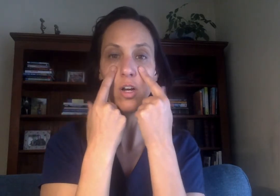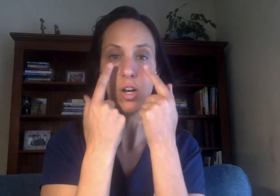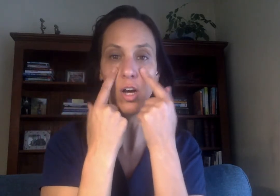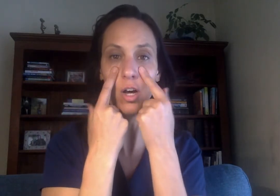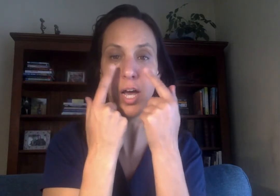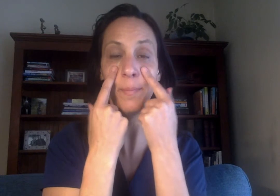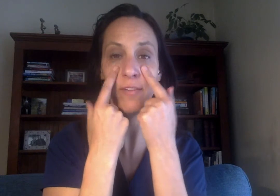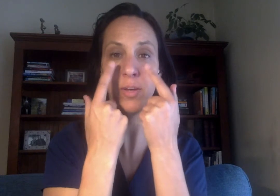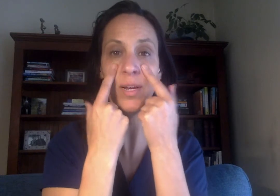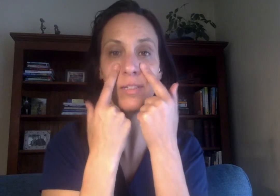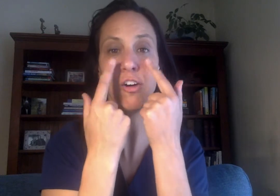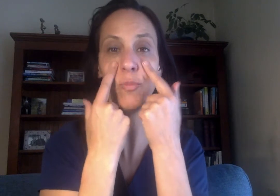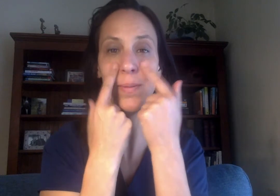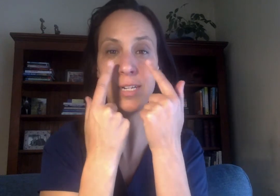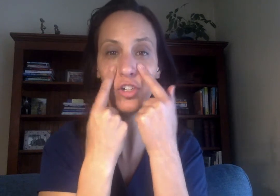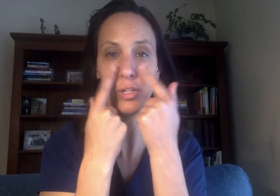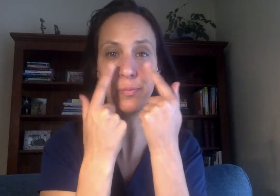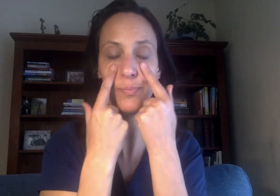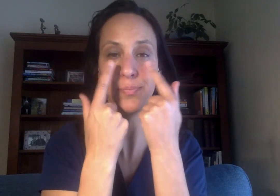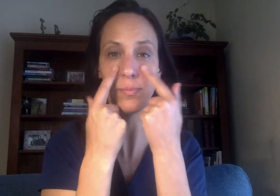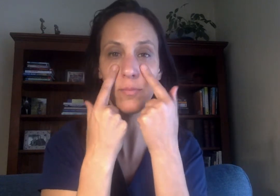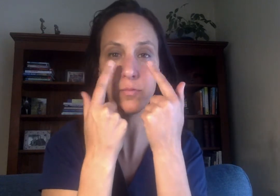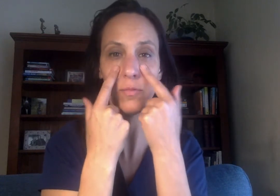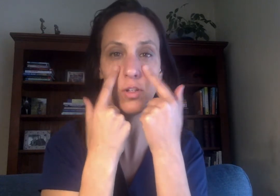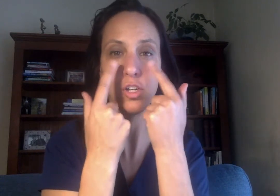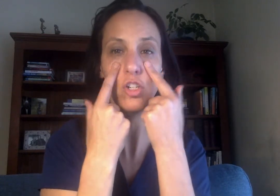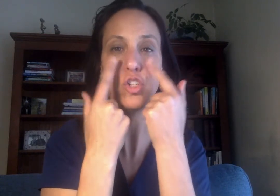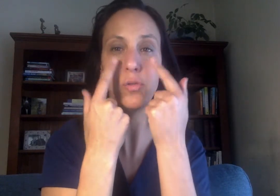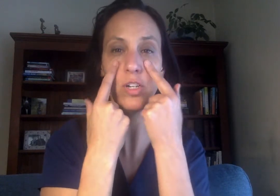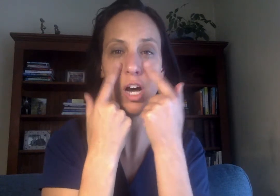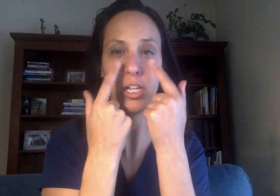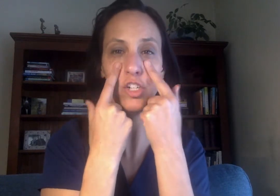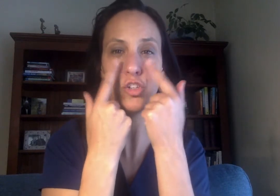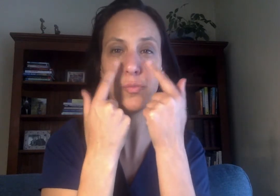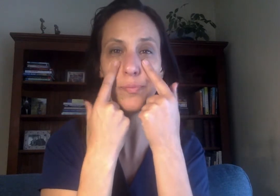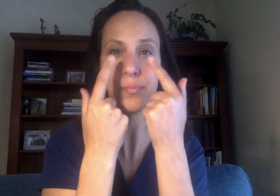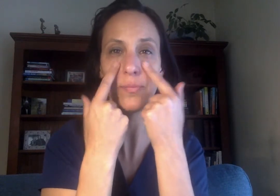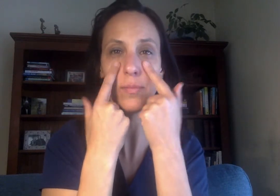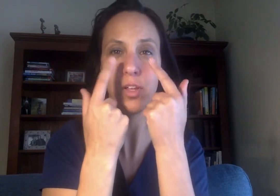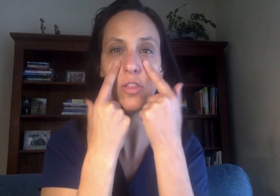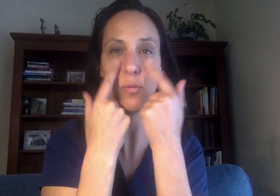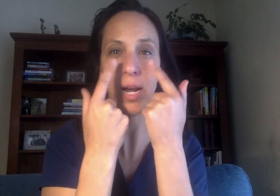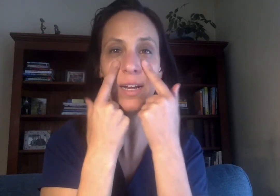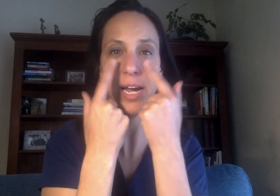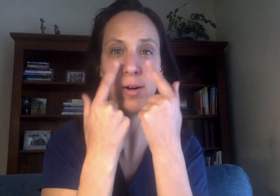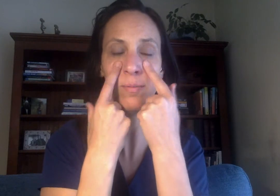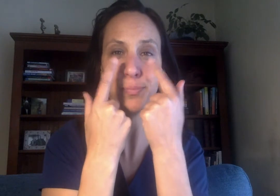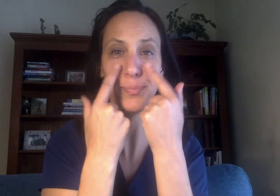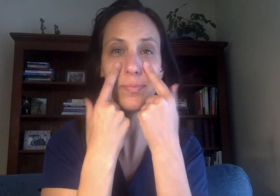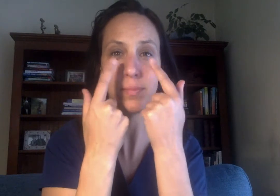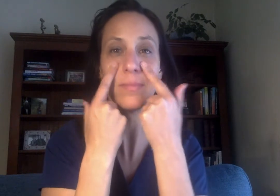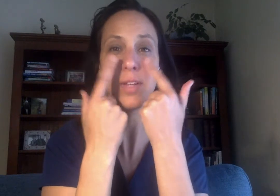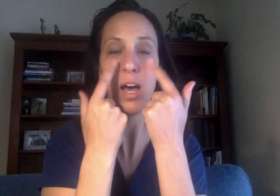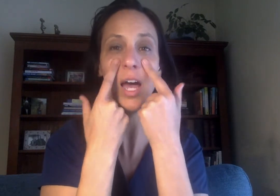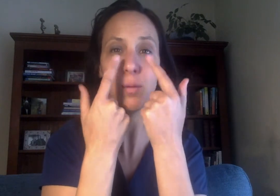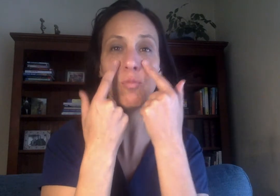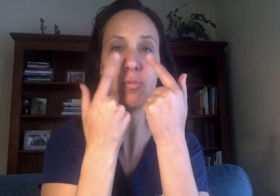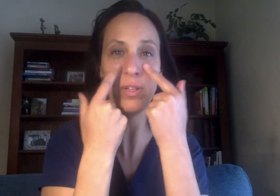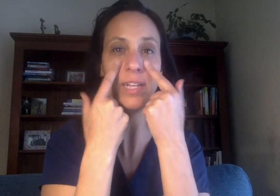I'm giving myself permission to acknowledge that right now I'm really